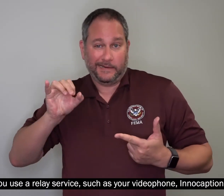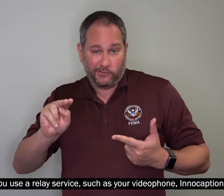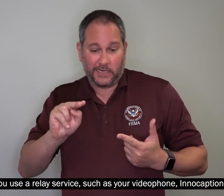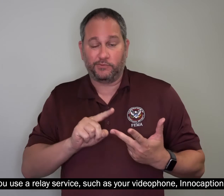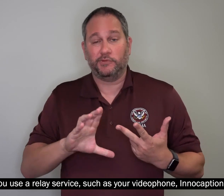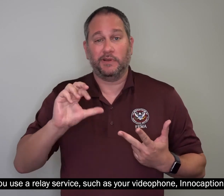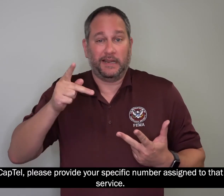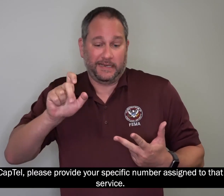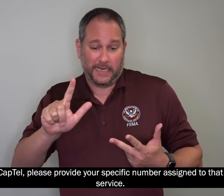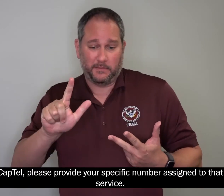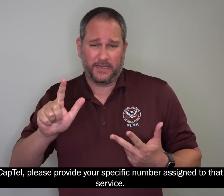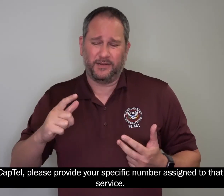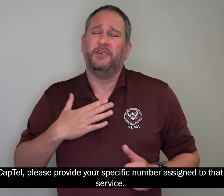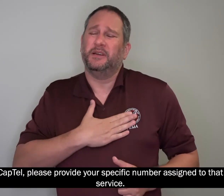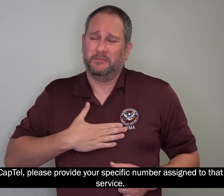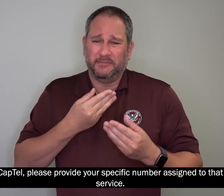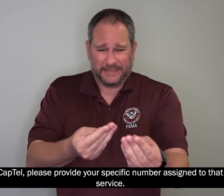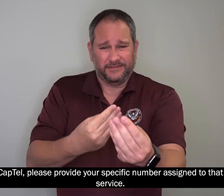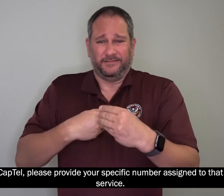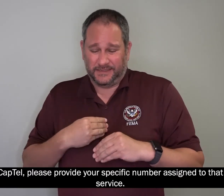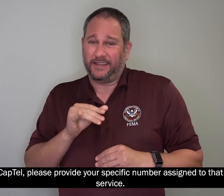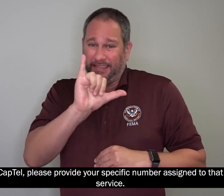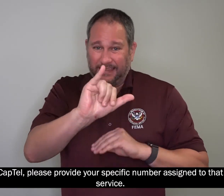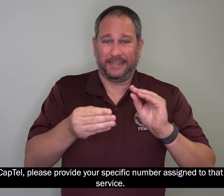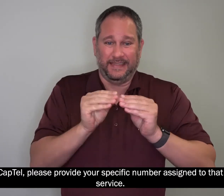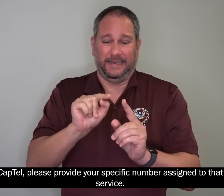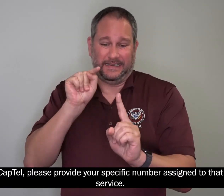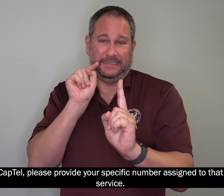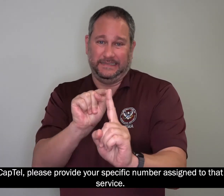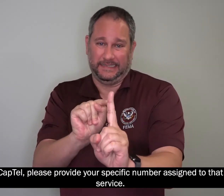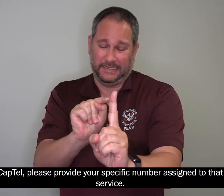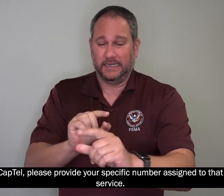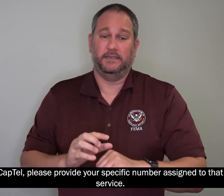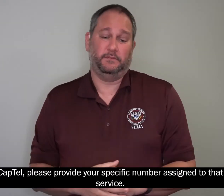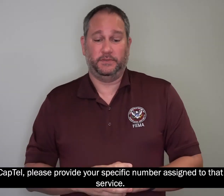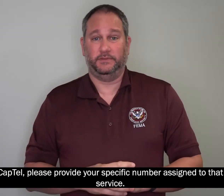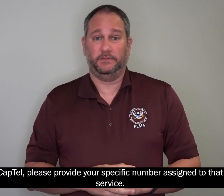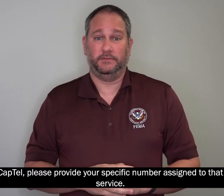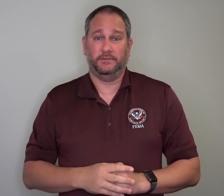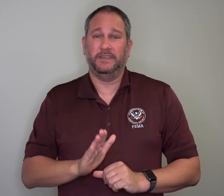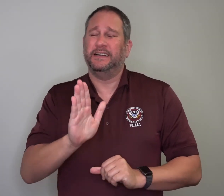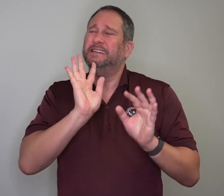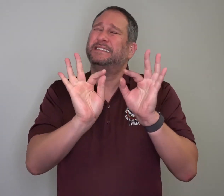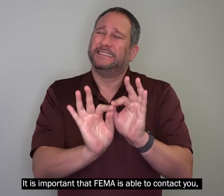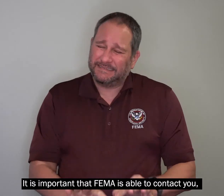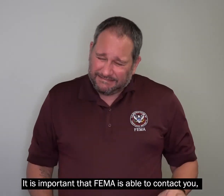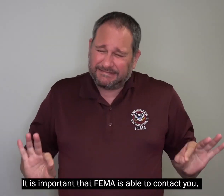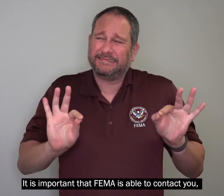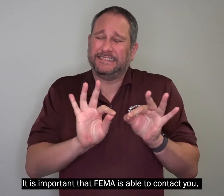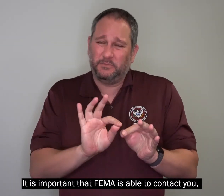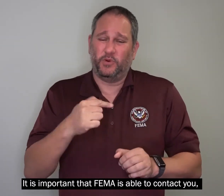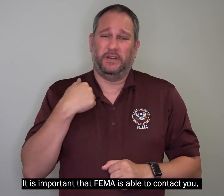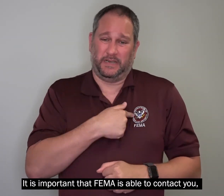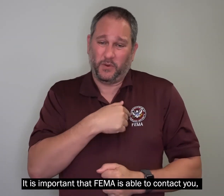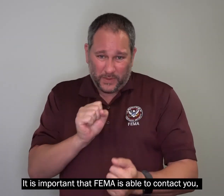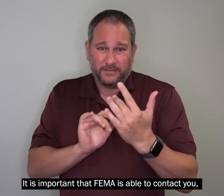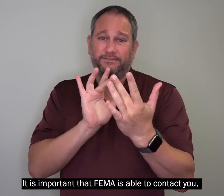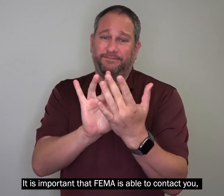InnoCaption, or CAPTEL, please provide your specific number assigned to that service. It is important that FEMA is able to